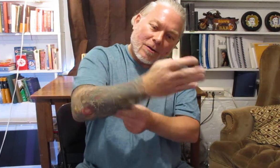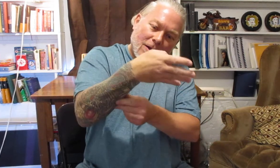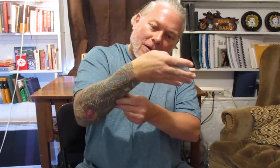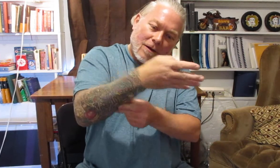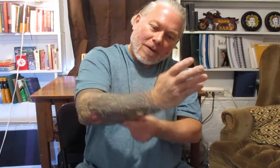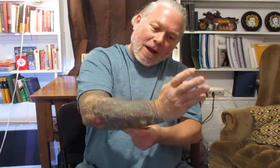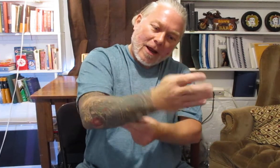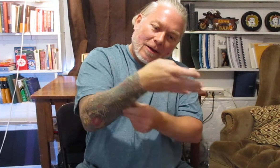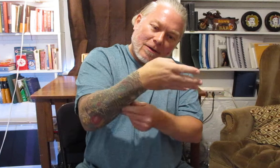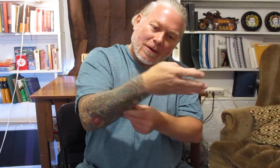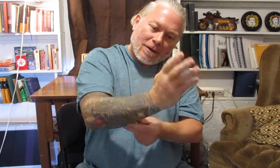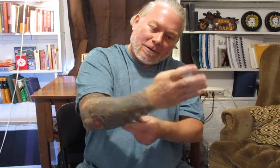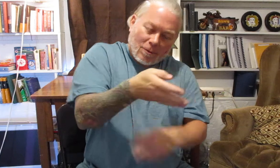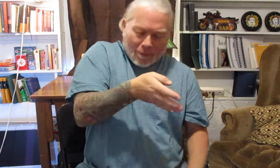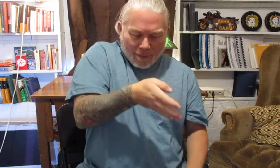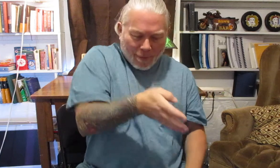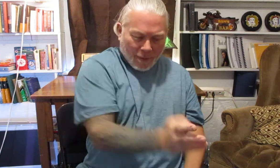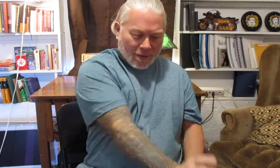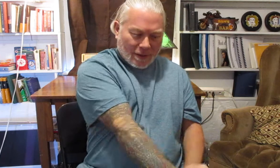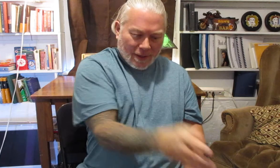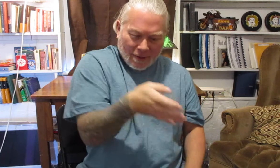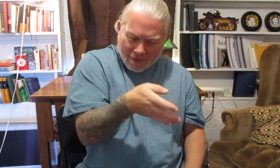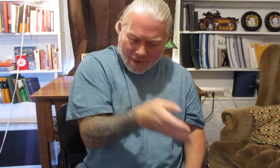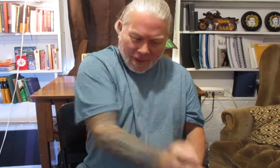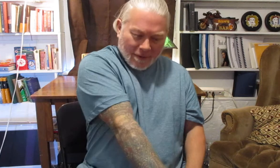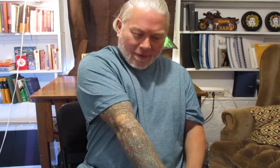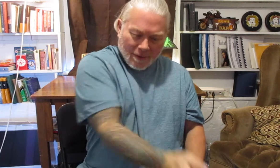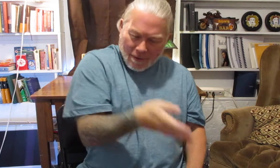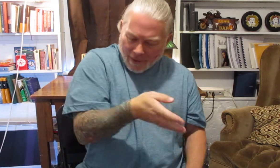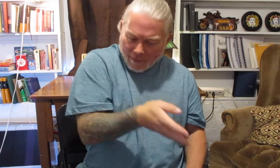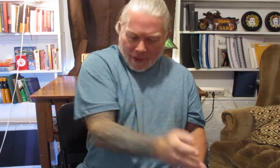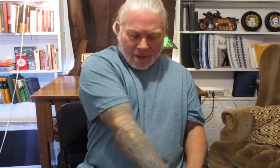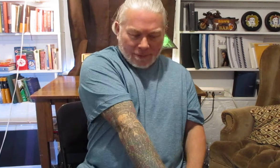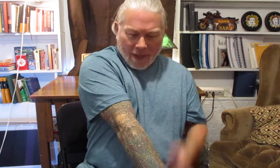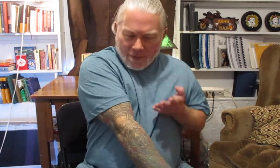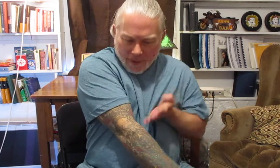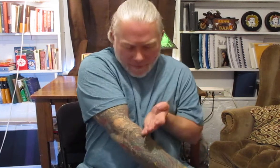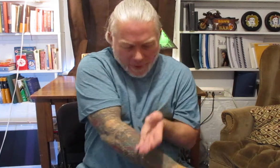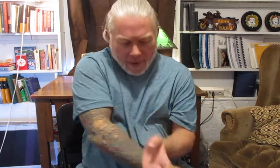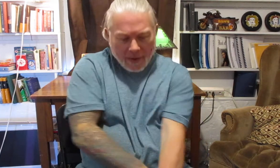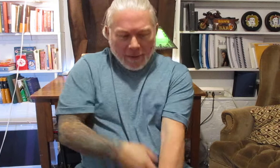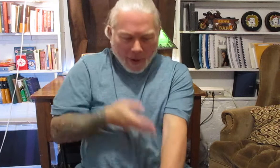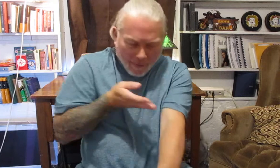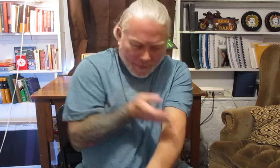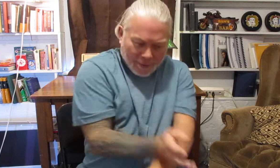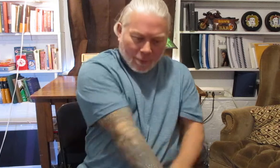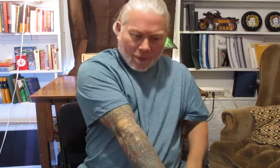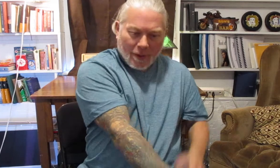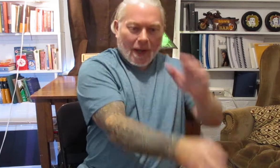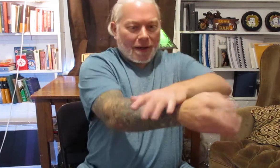of the hand so when you put both of these angles together then it becomes actually a very powerful tool at